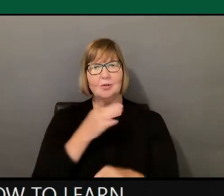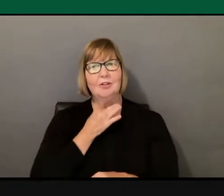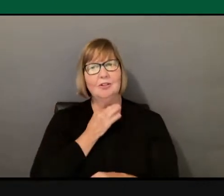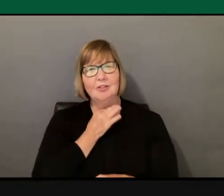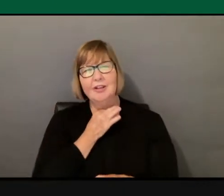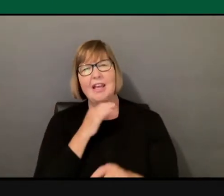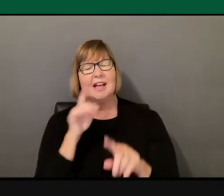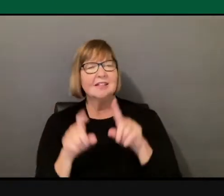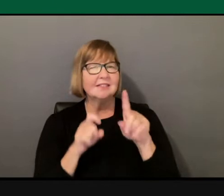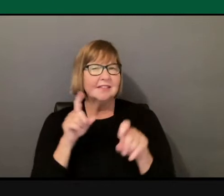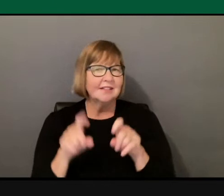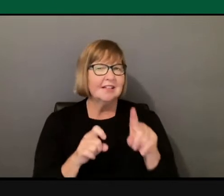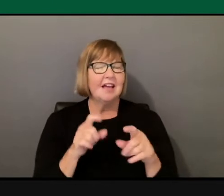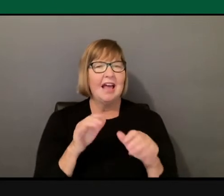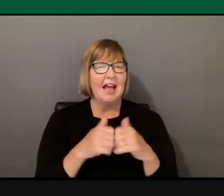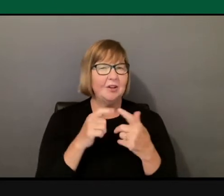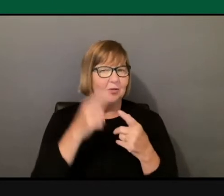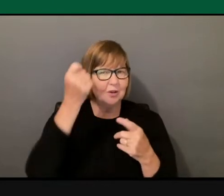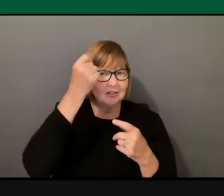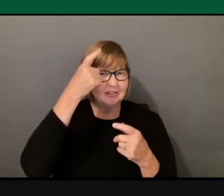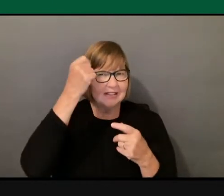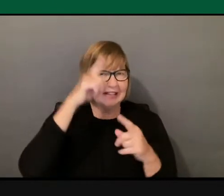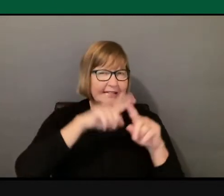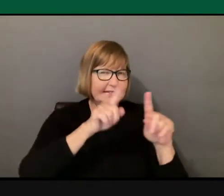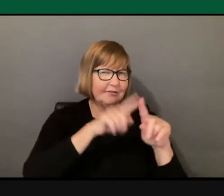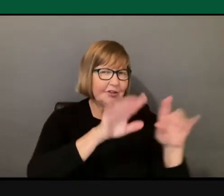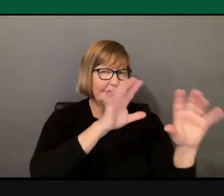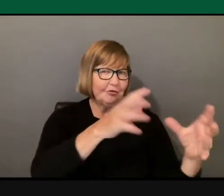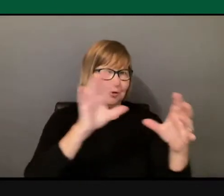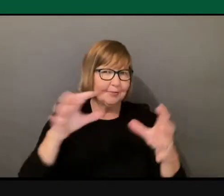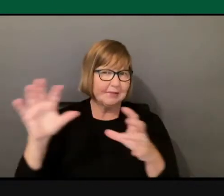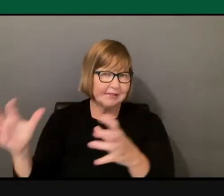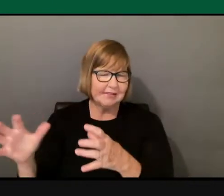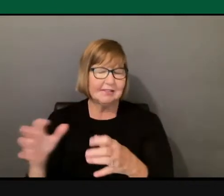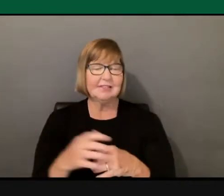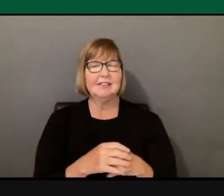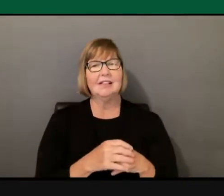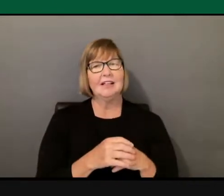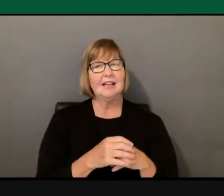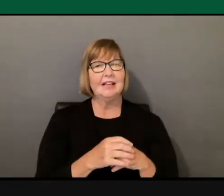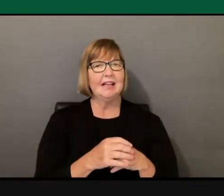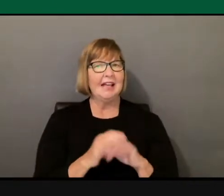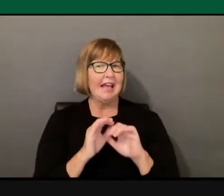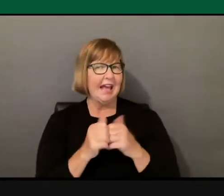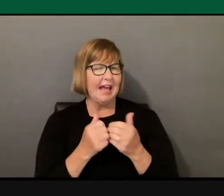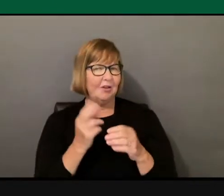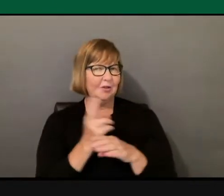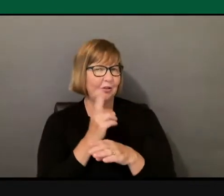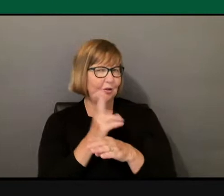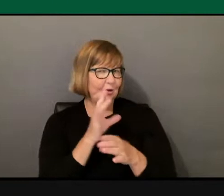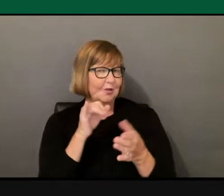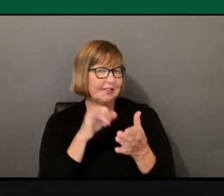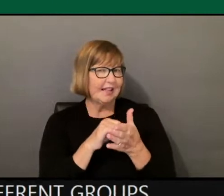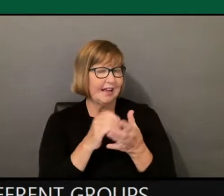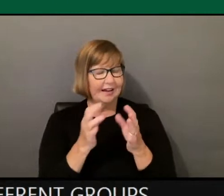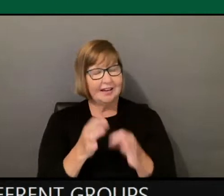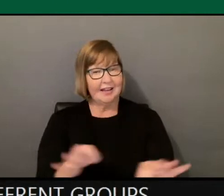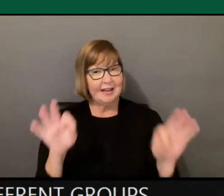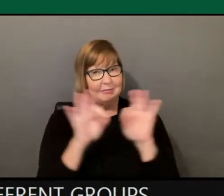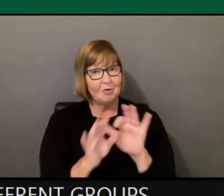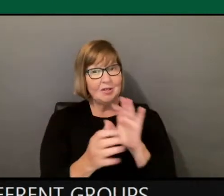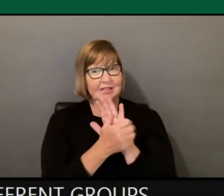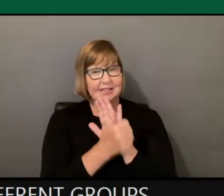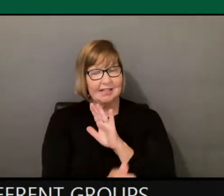understand people of different groups. And then how do you use the I think it's an important skill on how to be a learner.